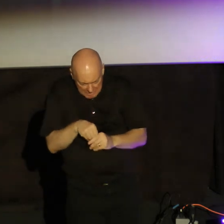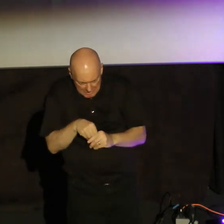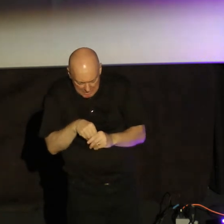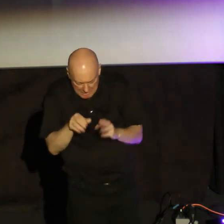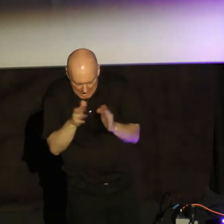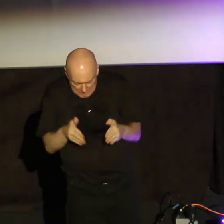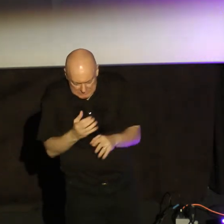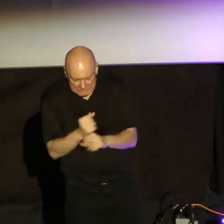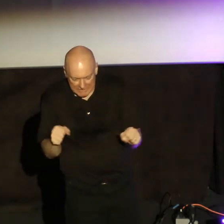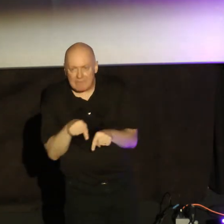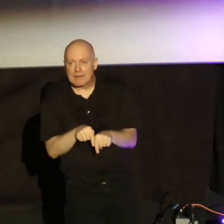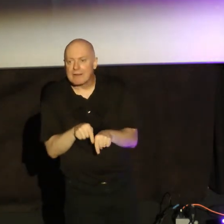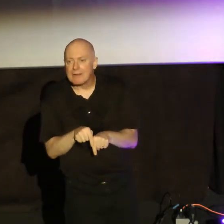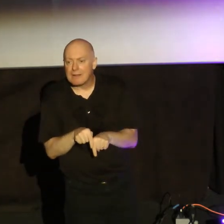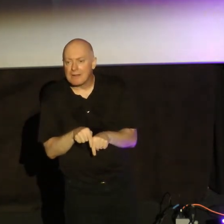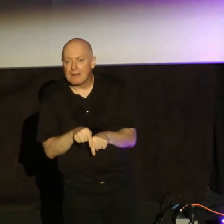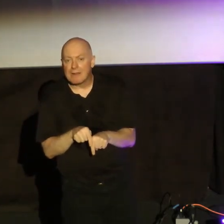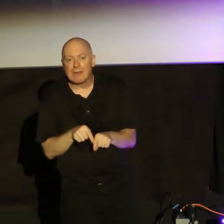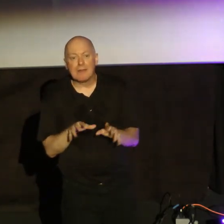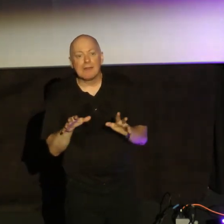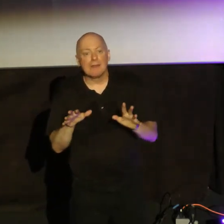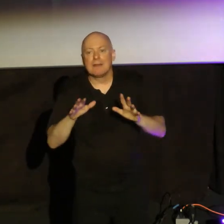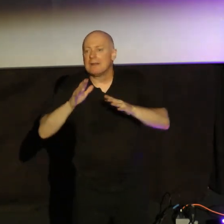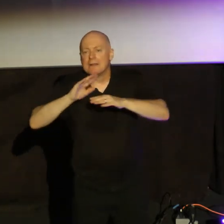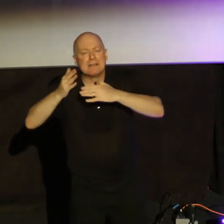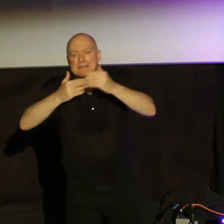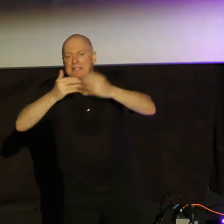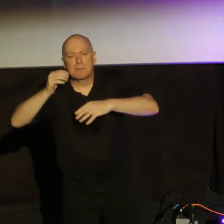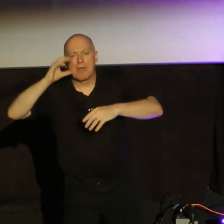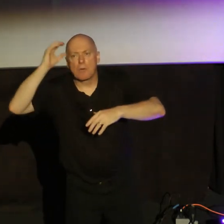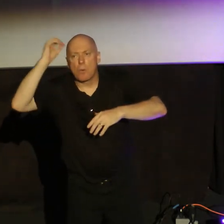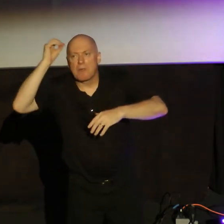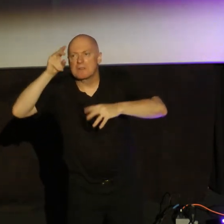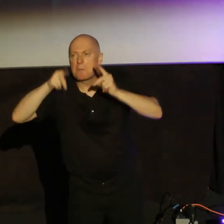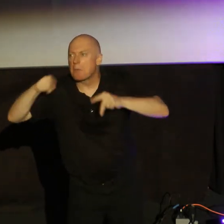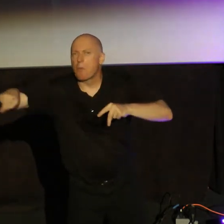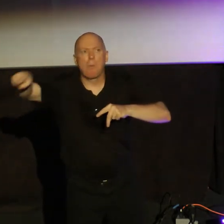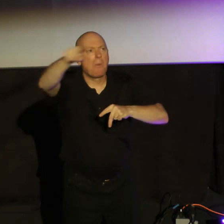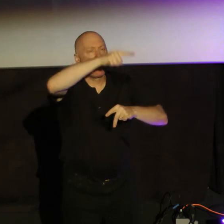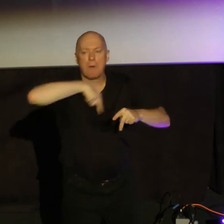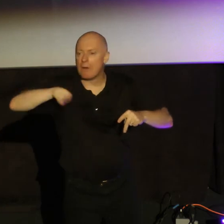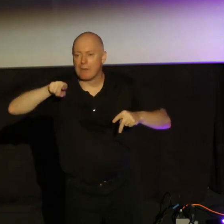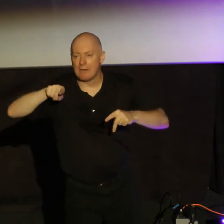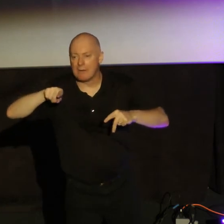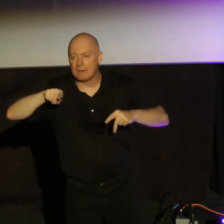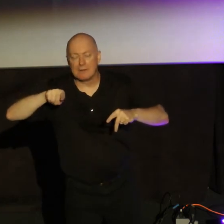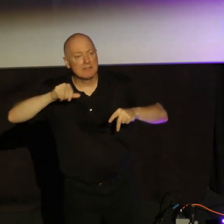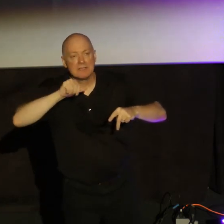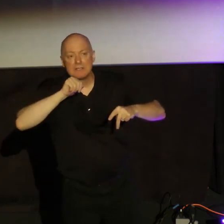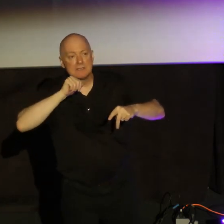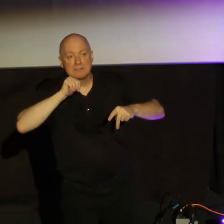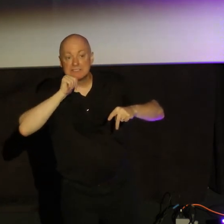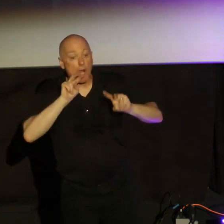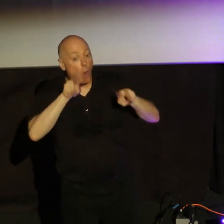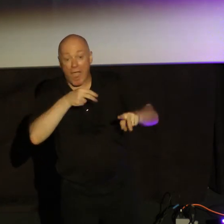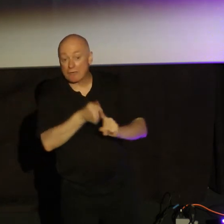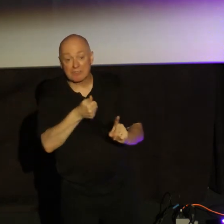despite a popular opinion, despite the opinions around her, she did not look after herself. She looked to the Lord.